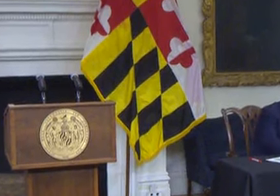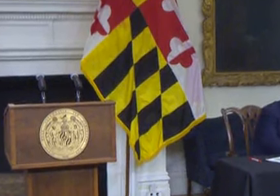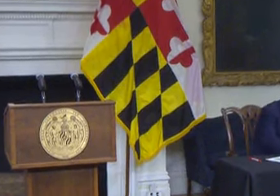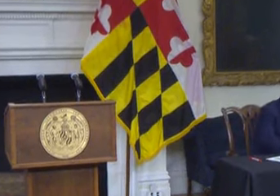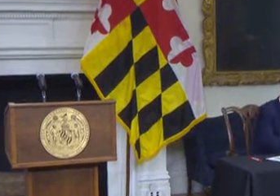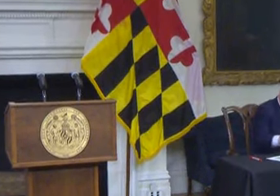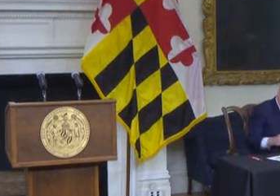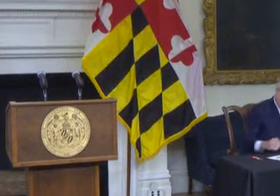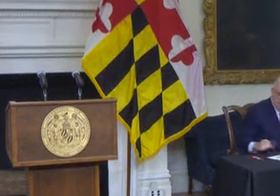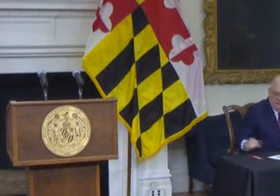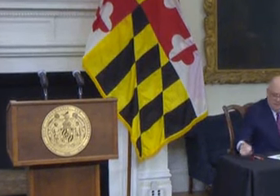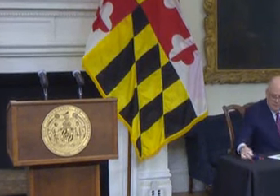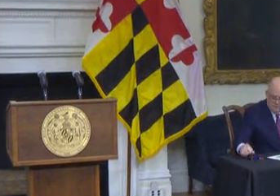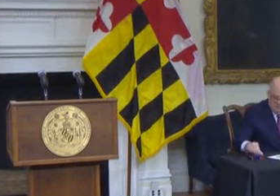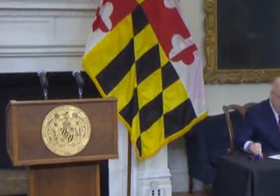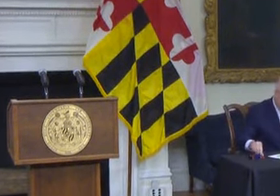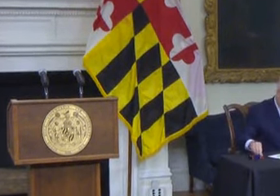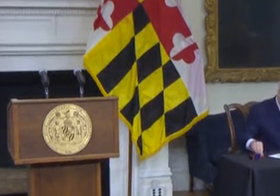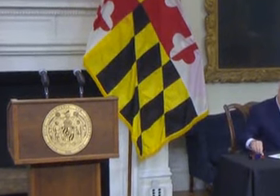Why?